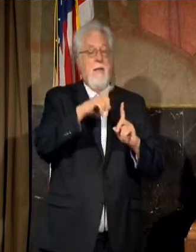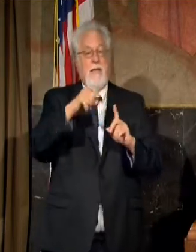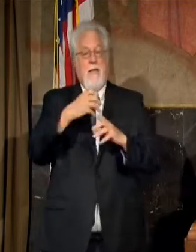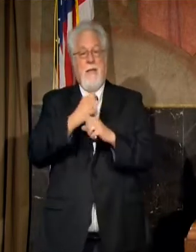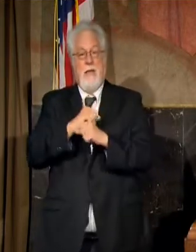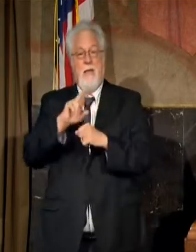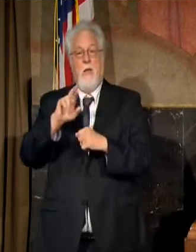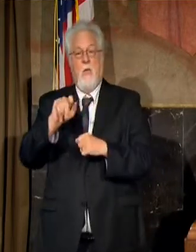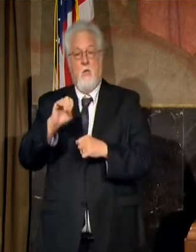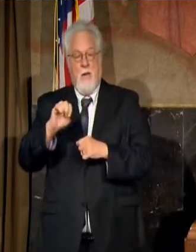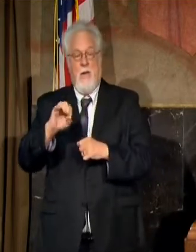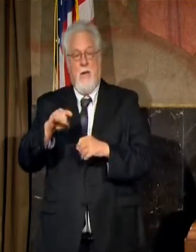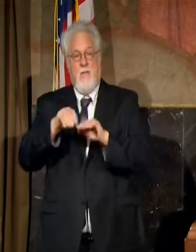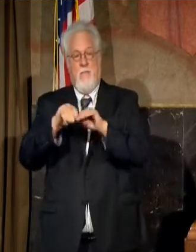rate of transmission down. damaged, And is So